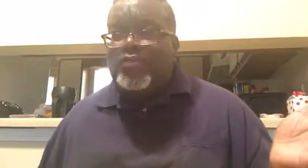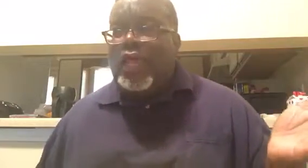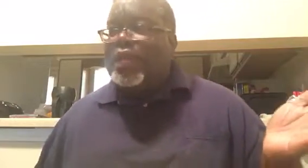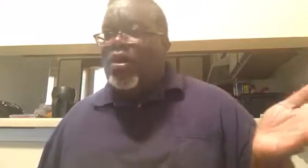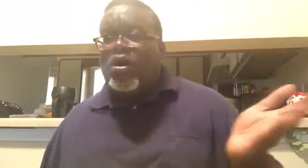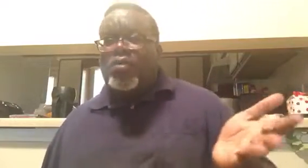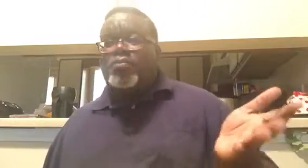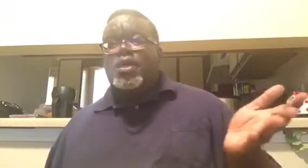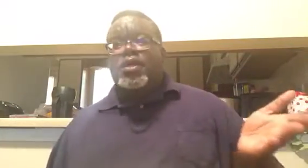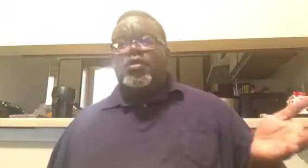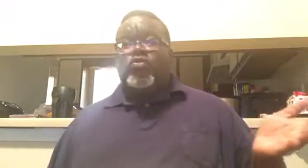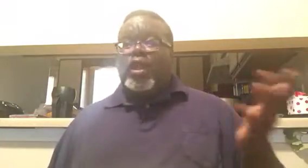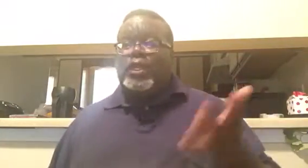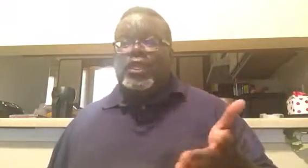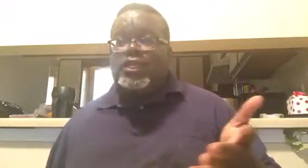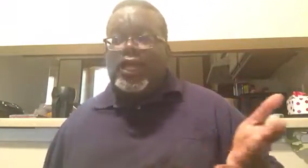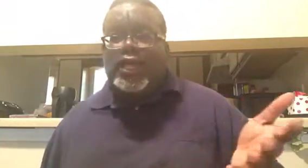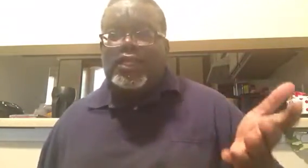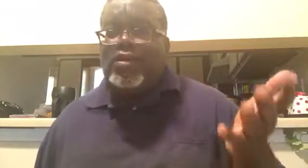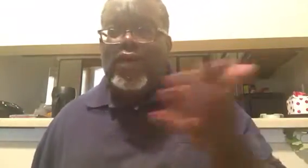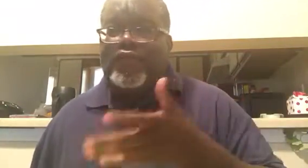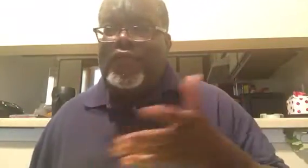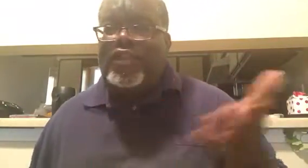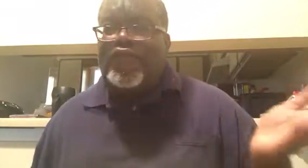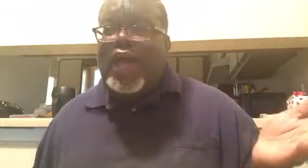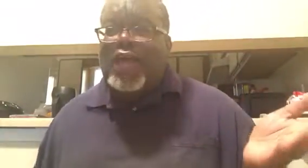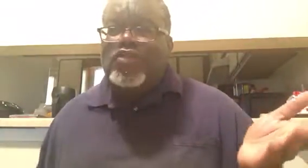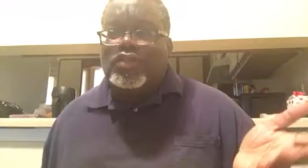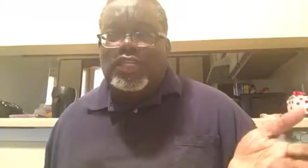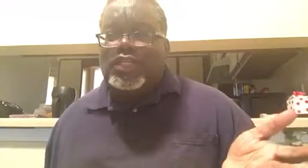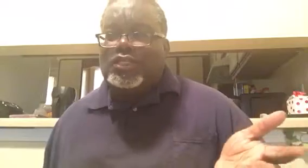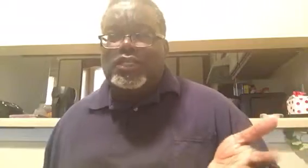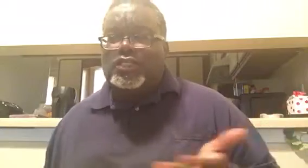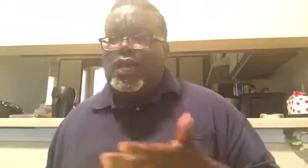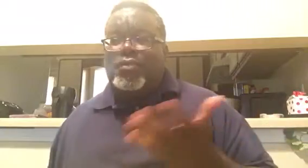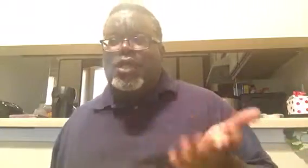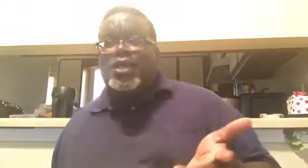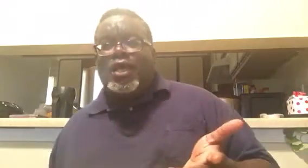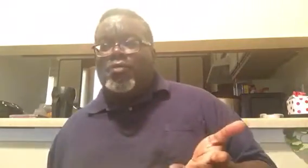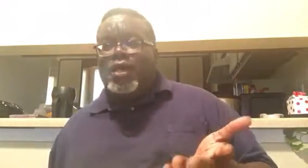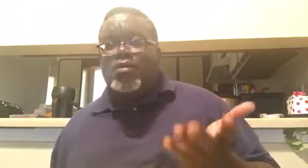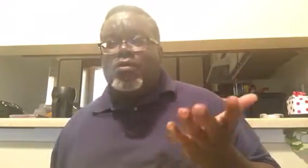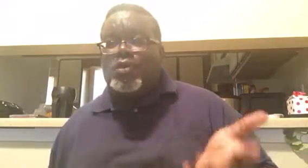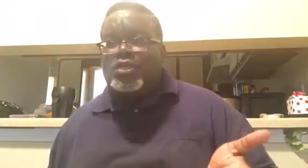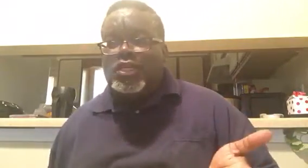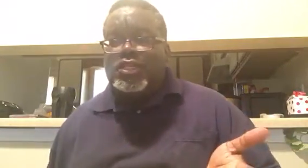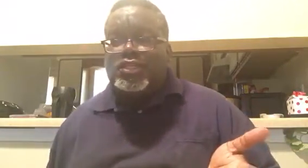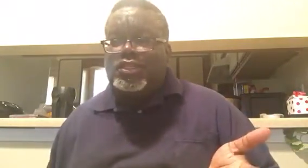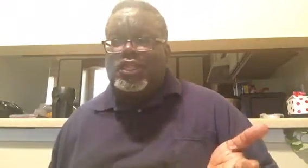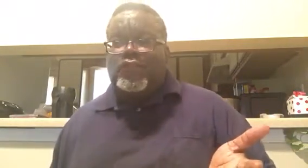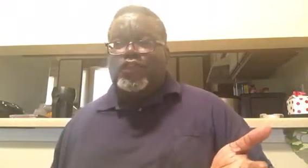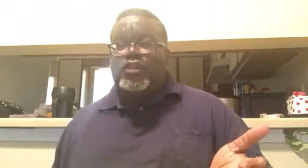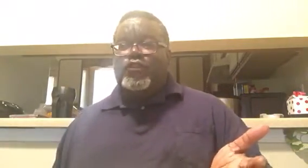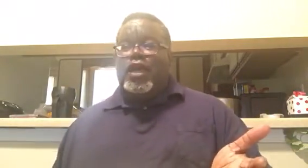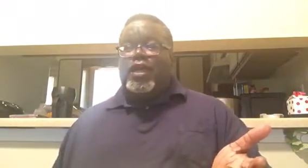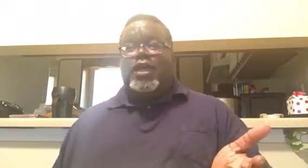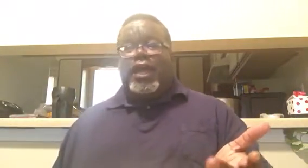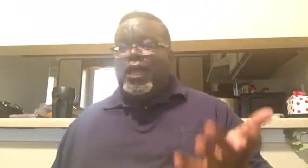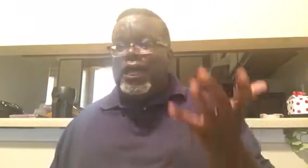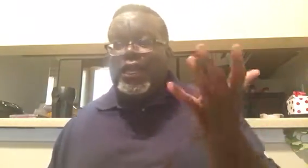that art ranking that, you know, at 55, you're a senior citizen. I'm not, I'm not going to be a senior citizen at 55. I got